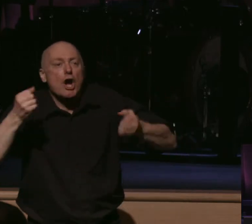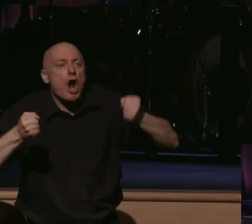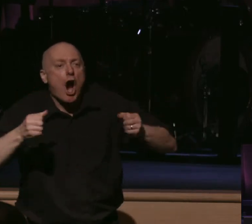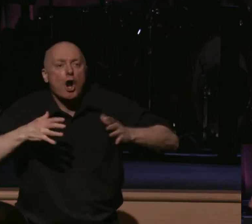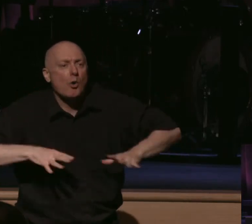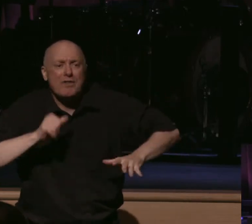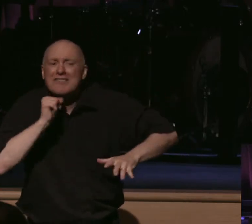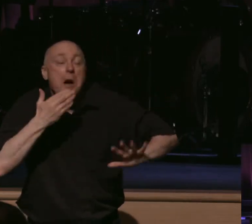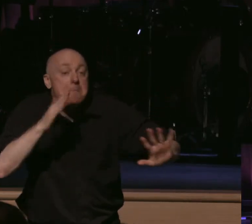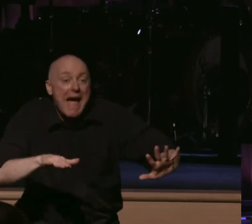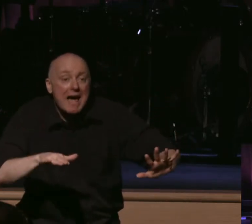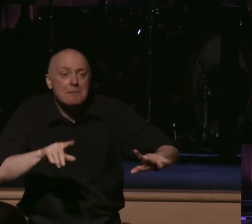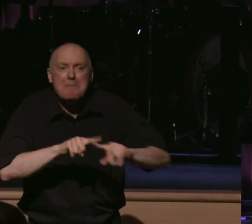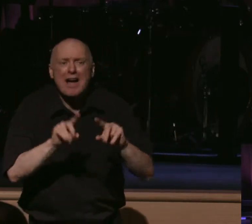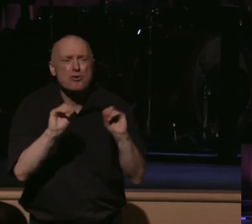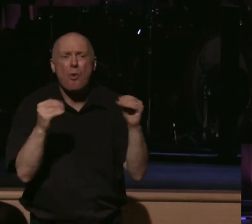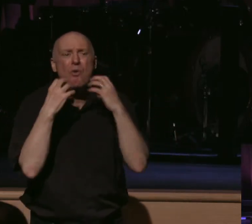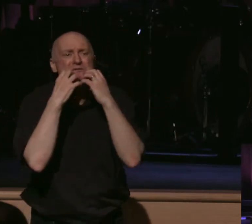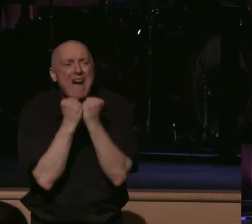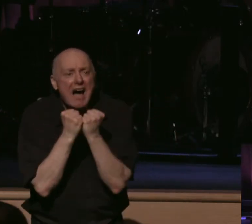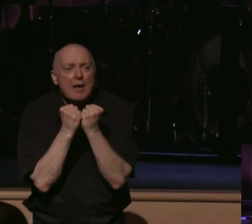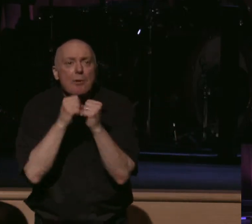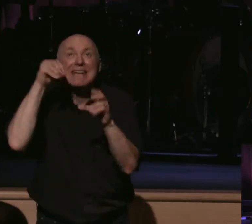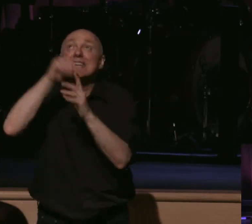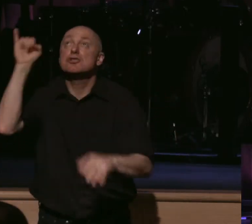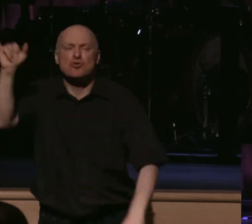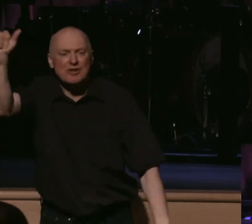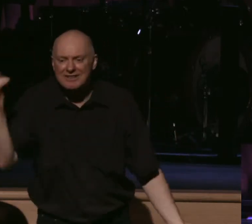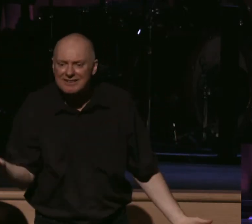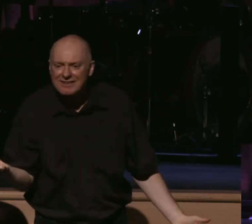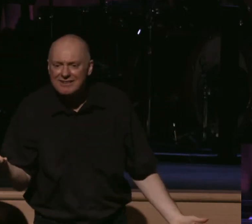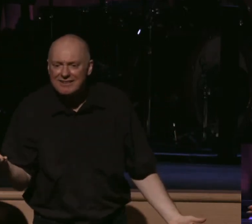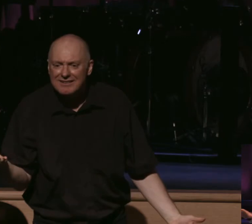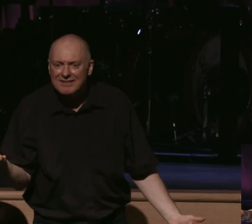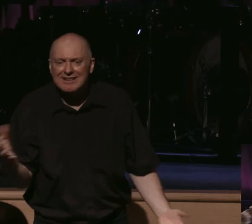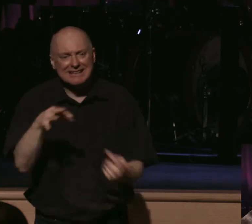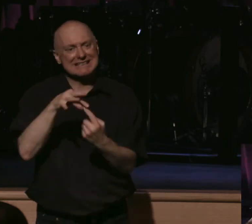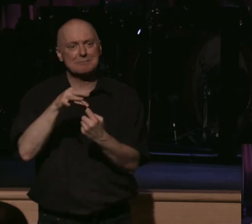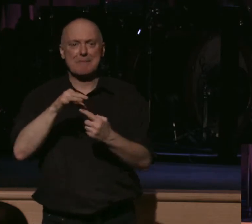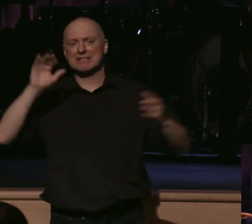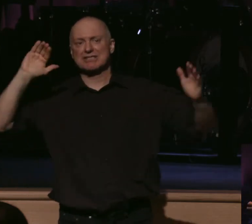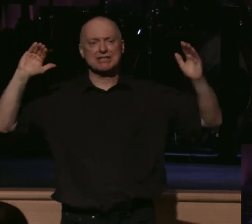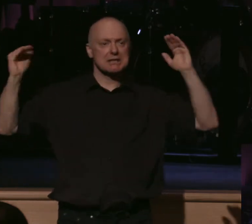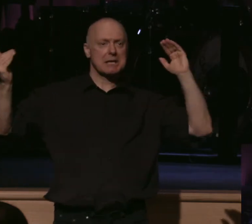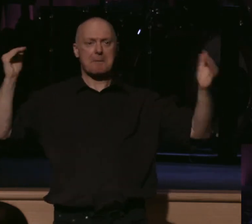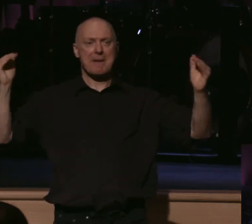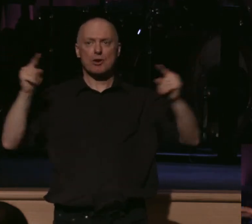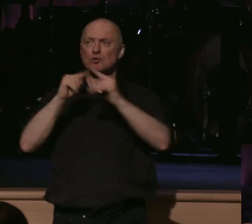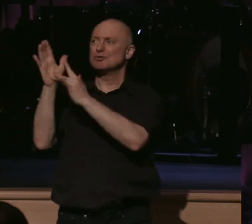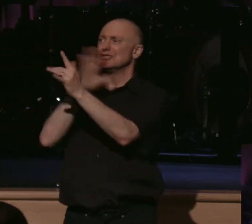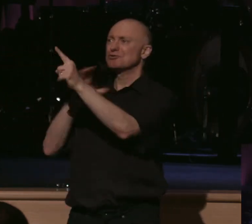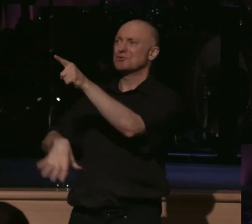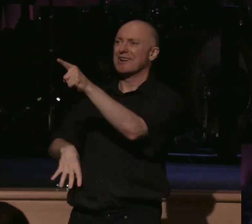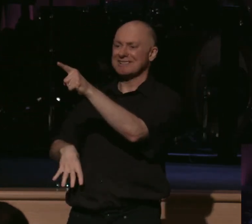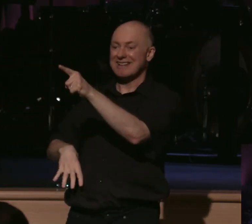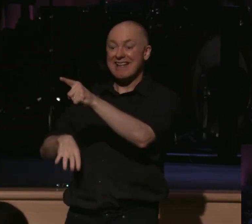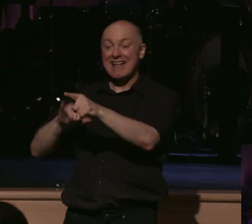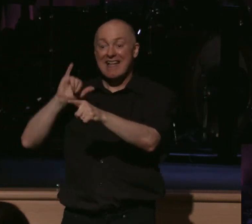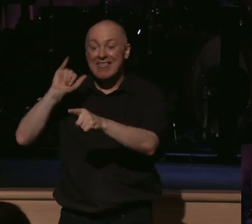but it has no value in the end of eternity, especially when compared to Jesus Christ. That's the secret to living